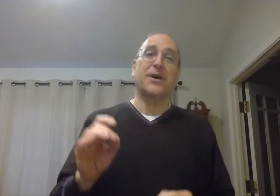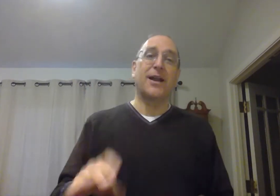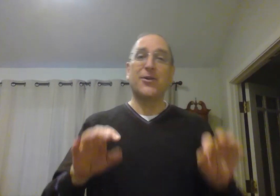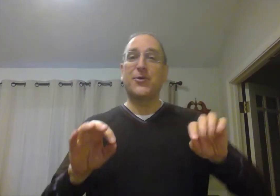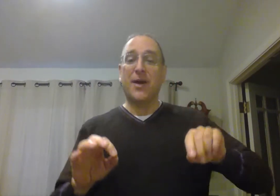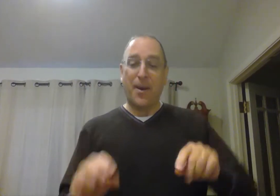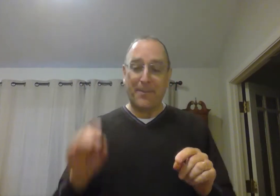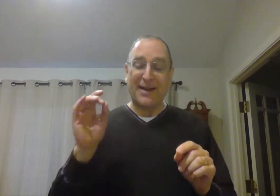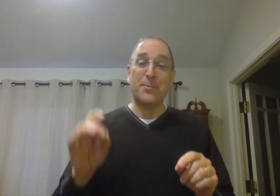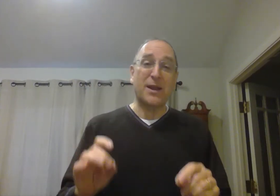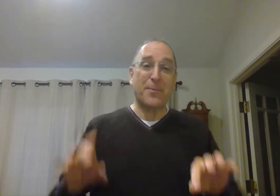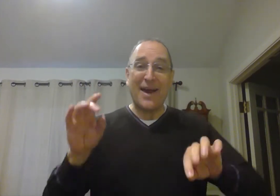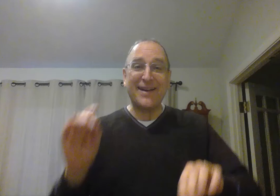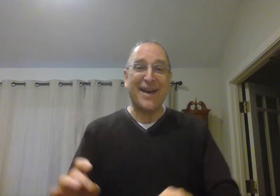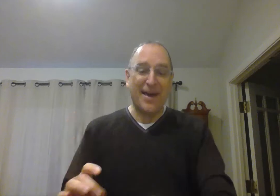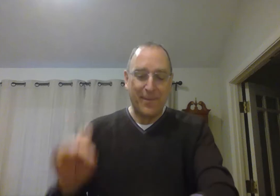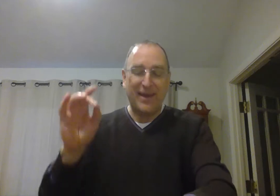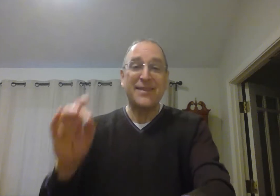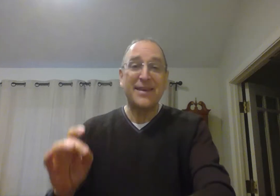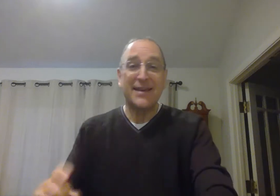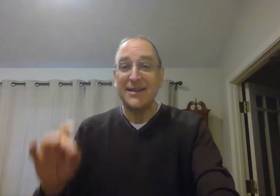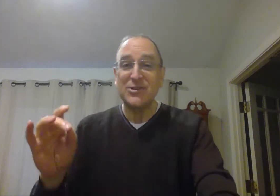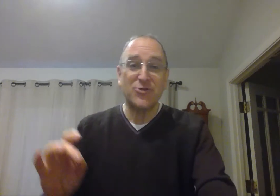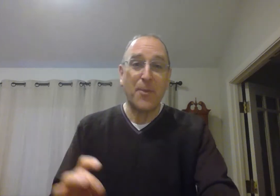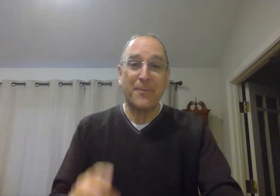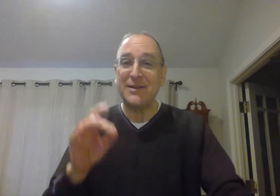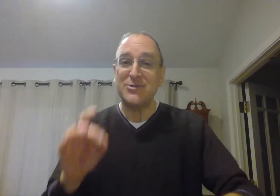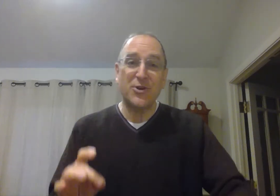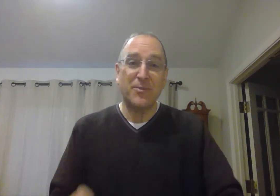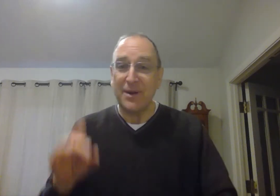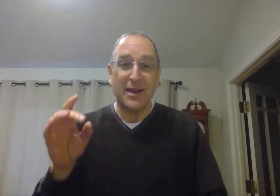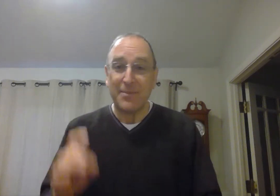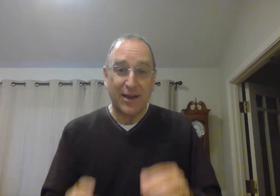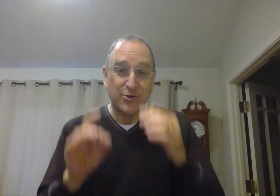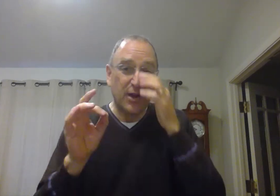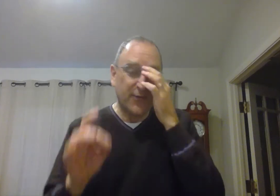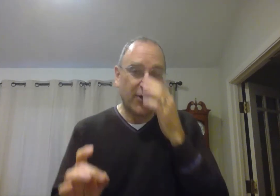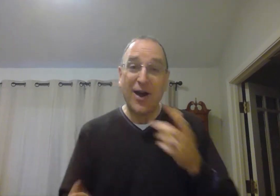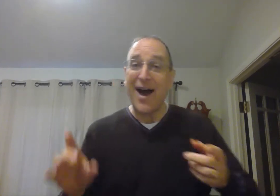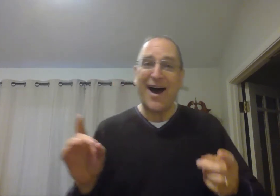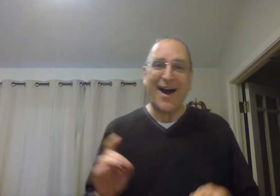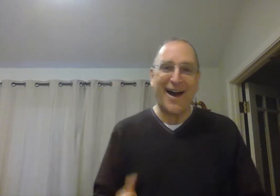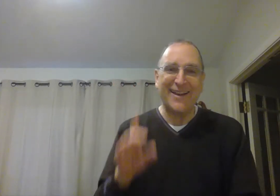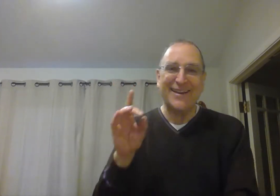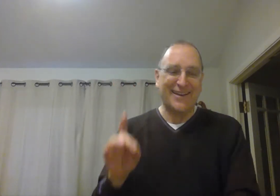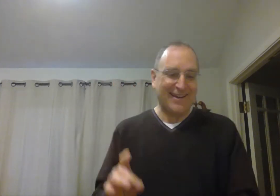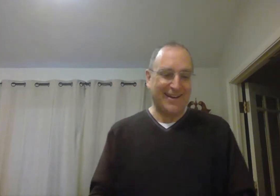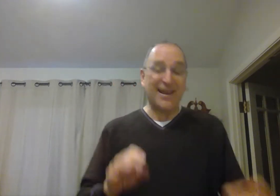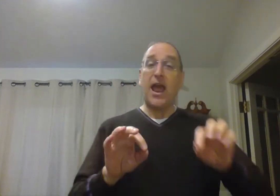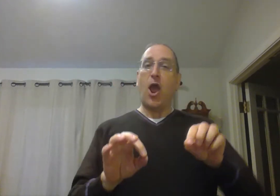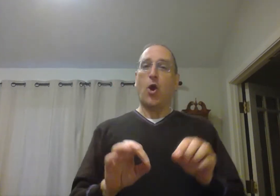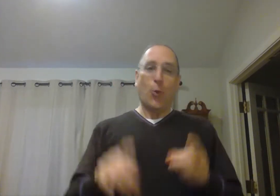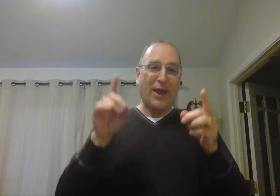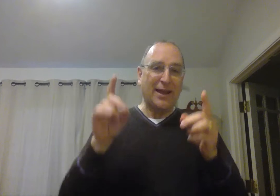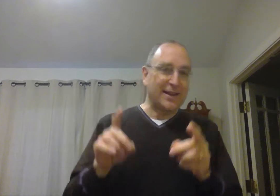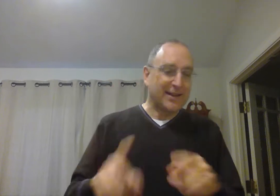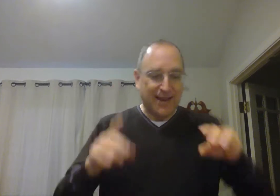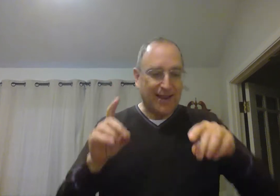a joyful holiday! Welly, take